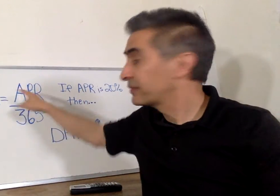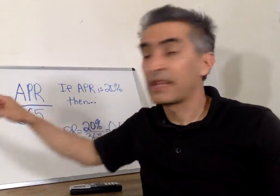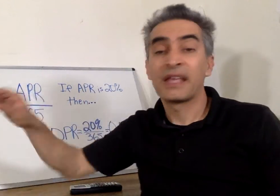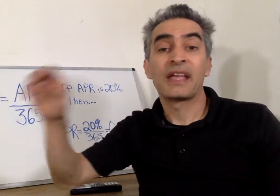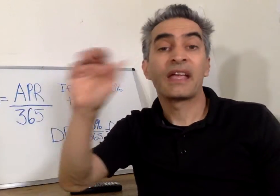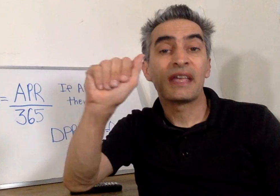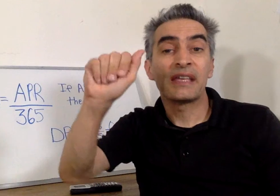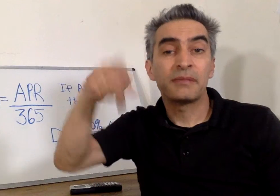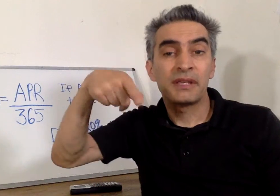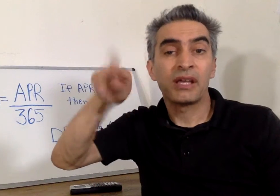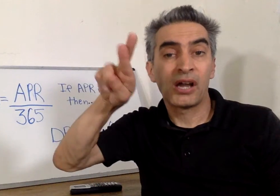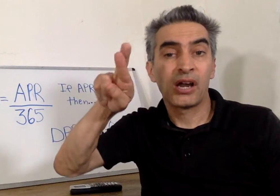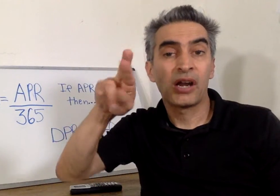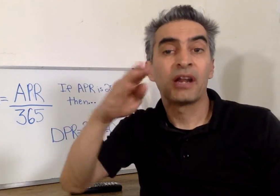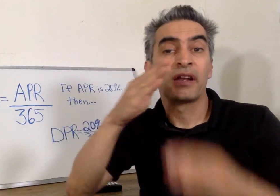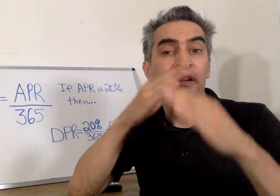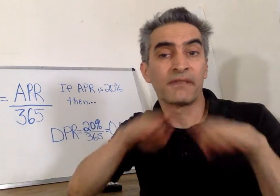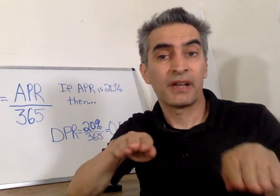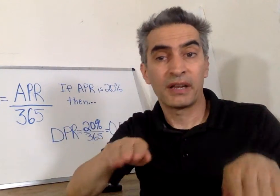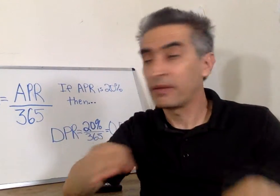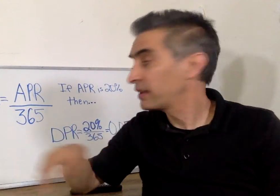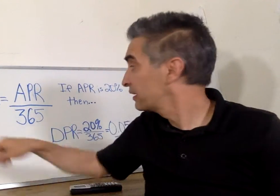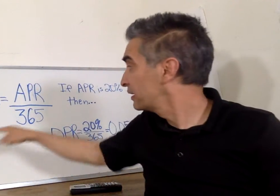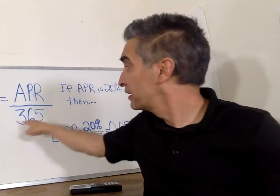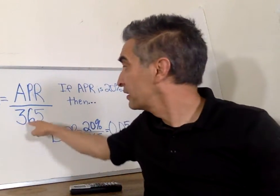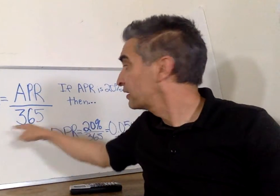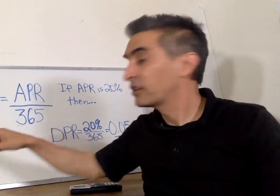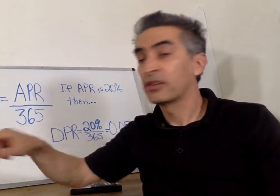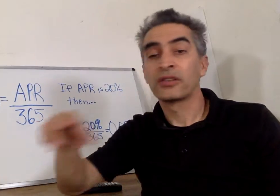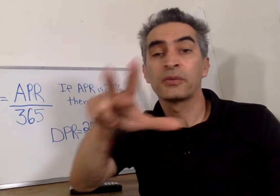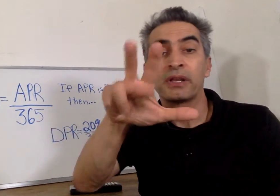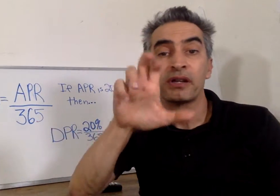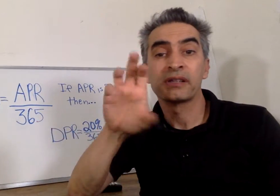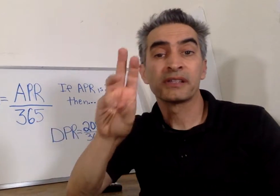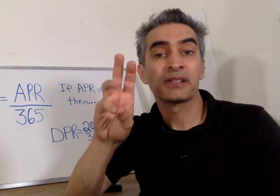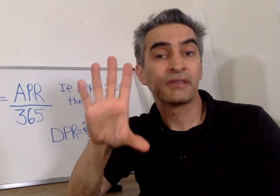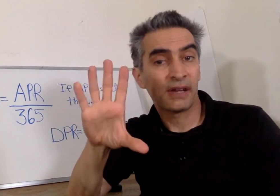Well, you take the APR and divide it by 365,